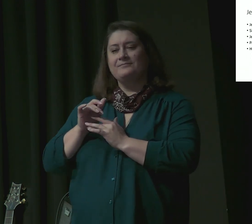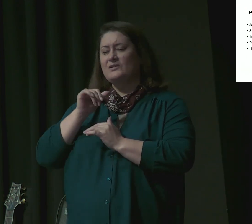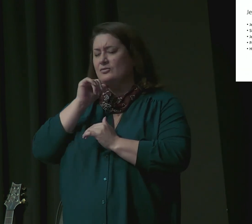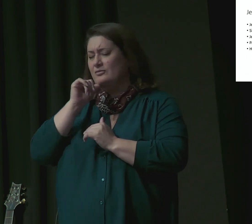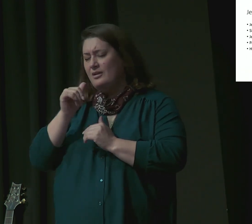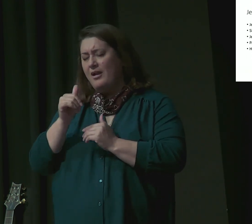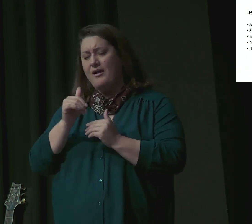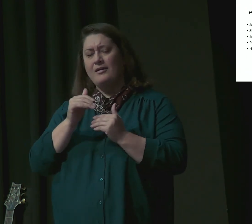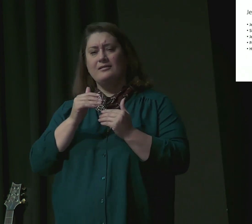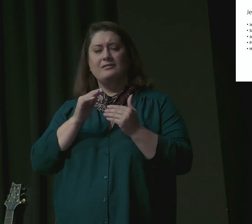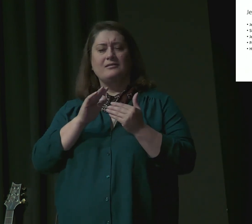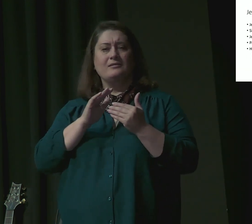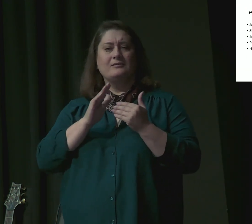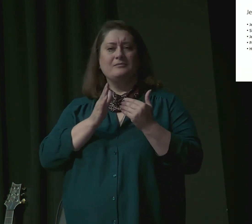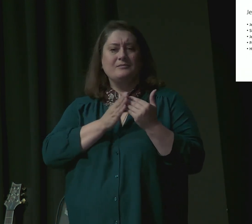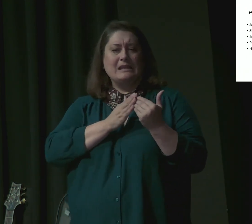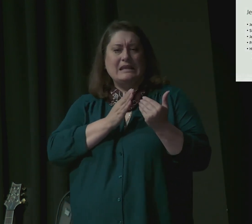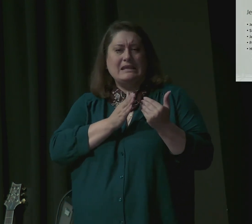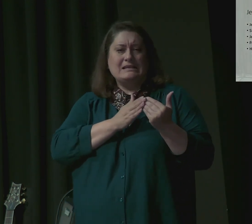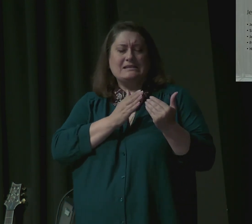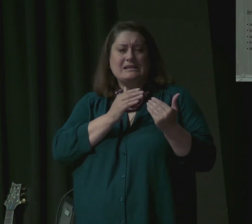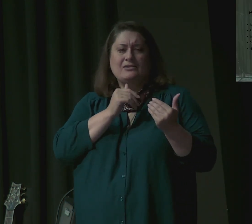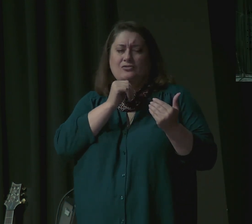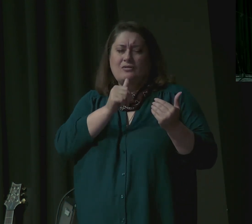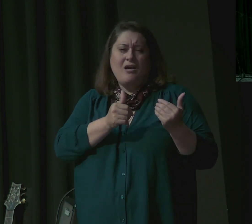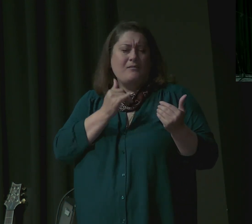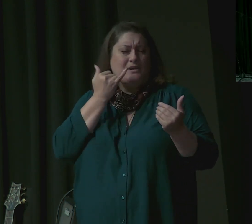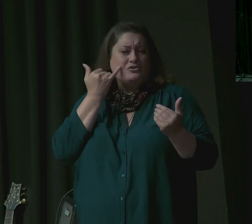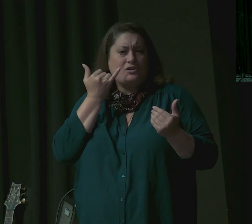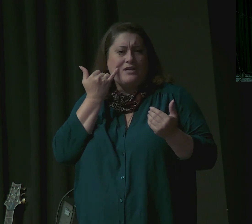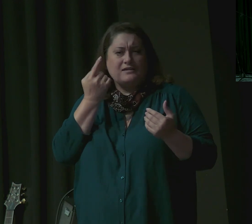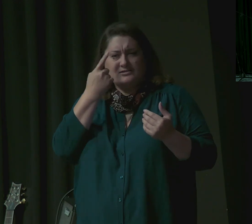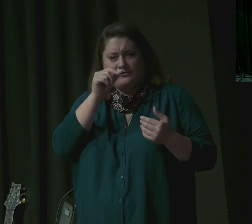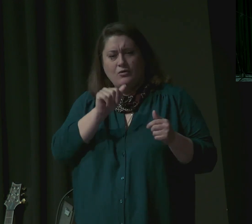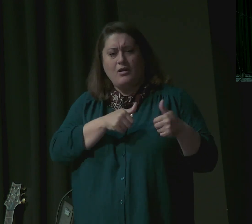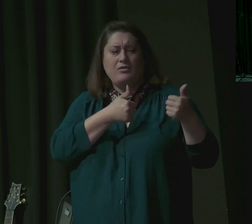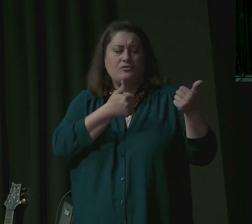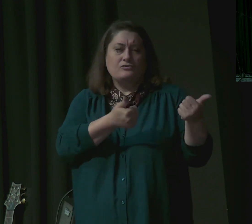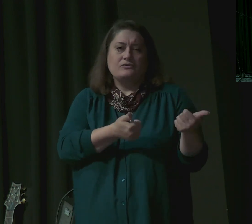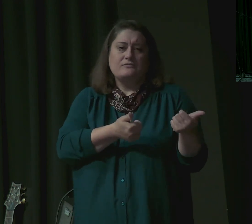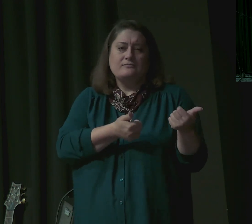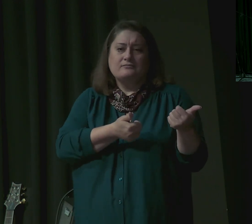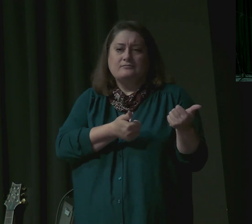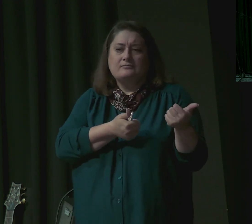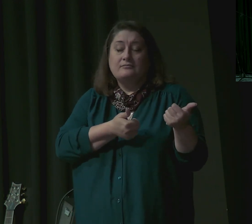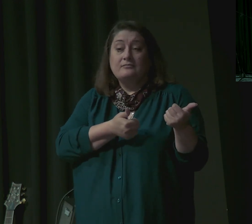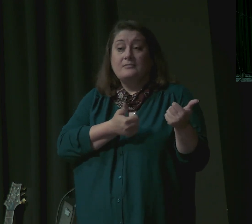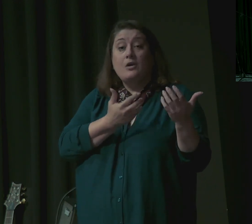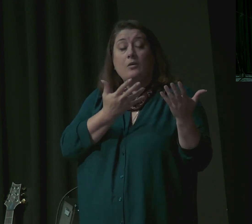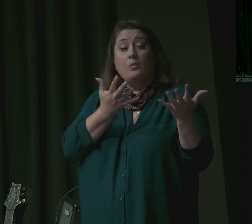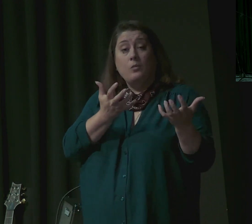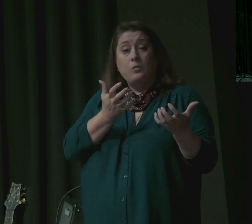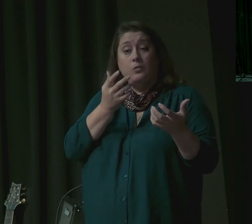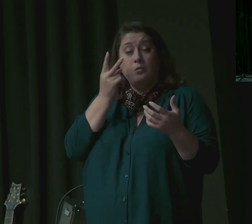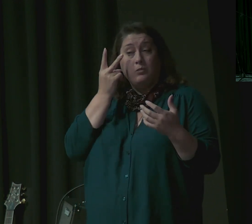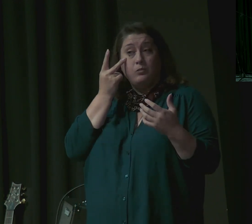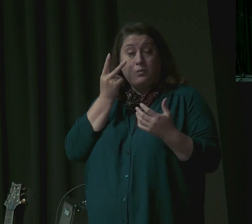be jealous of others watch over your own life so that you tend to admire and to congratulate people